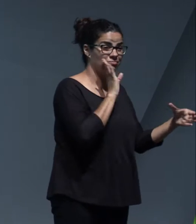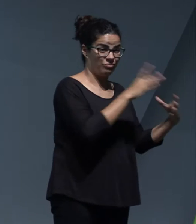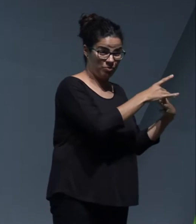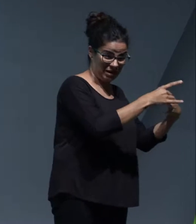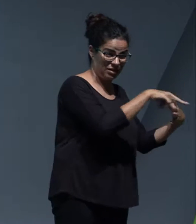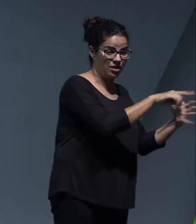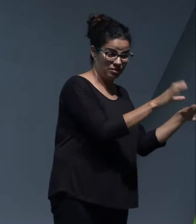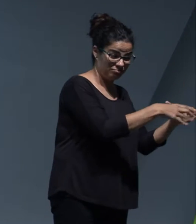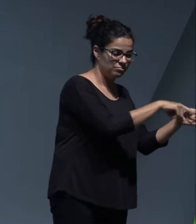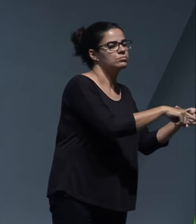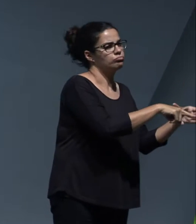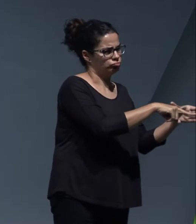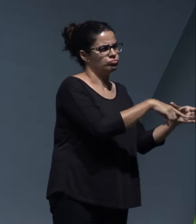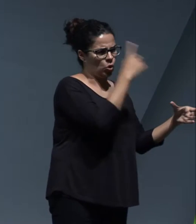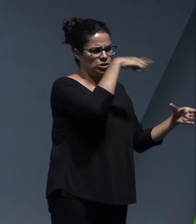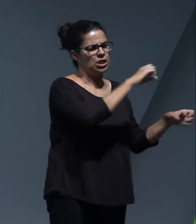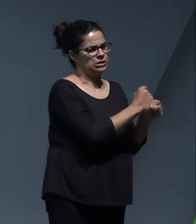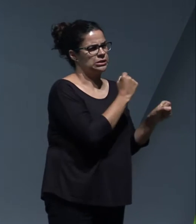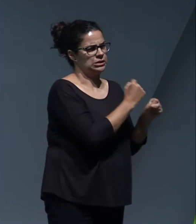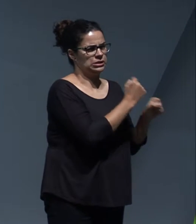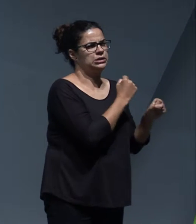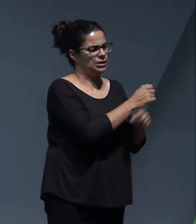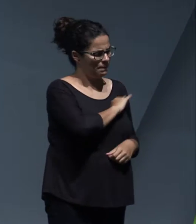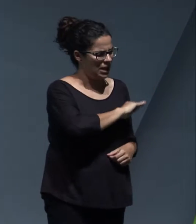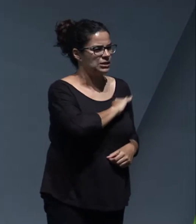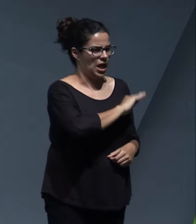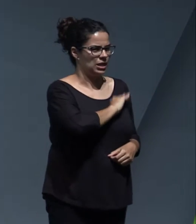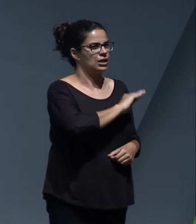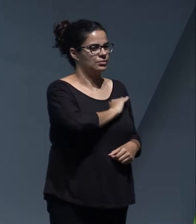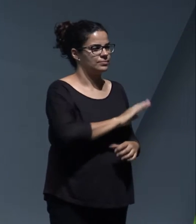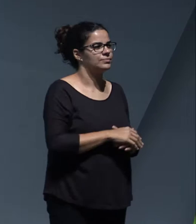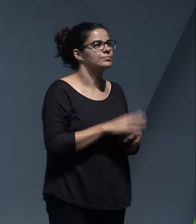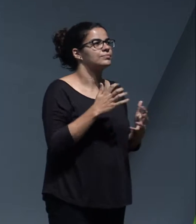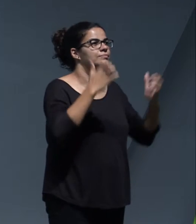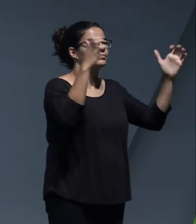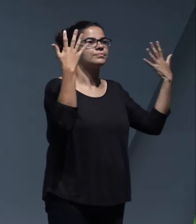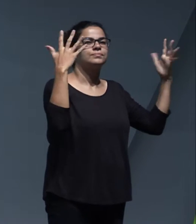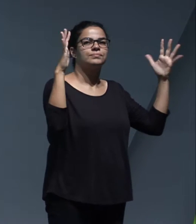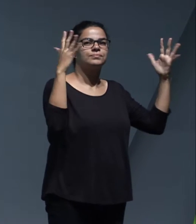and the team led by Kande Sarade has certainly spent a lot of hours on organizing it.